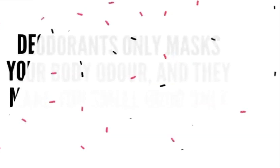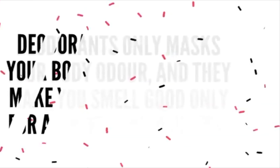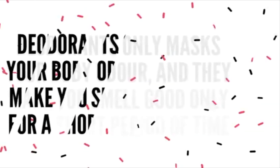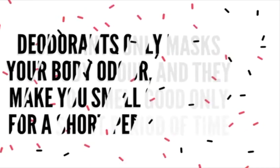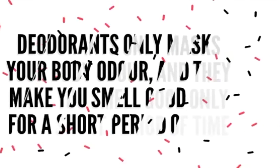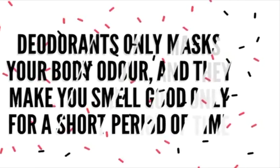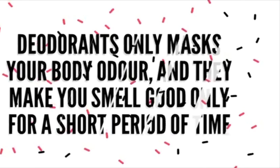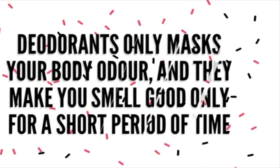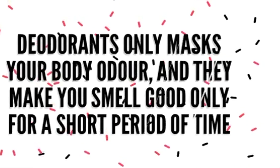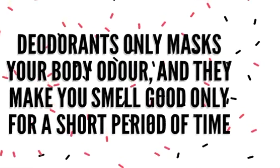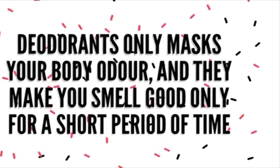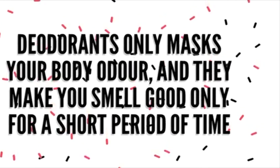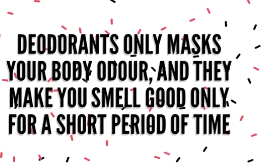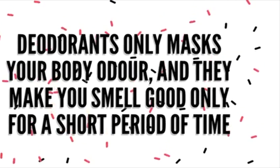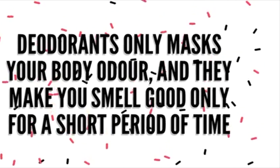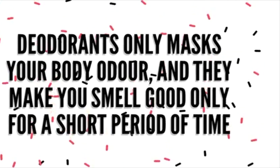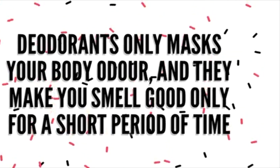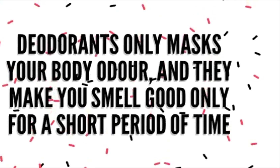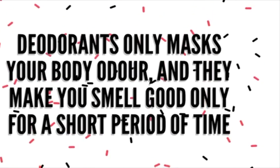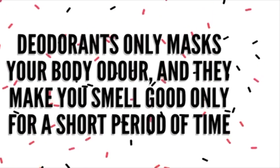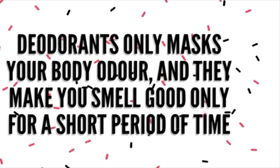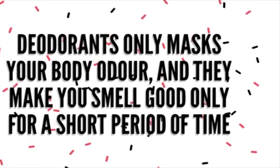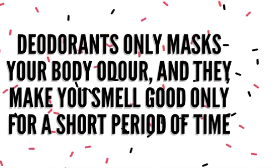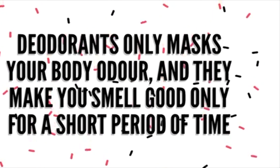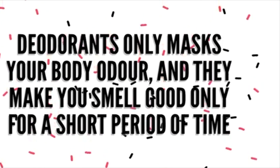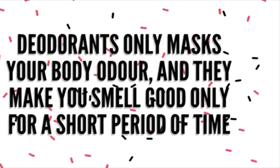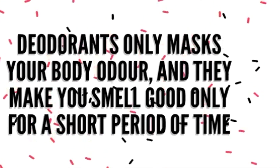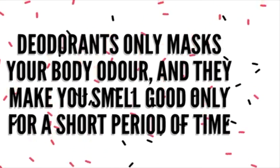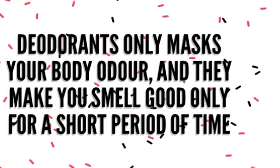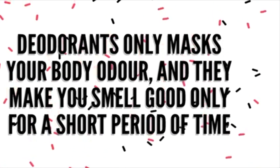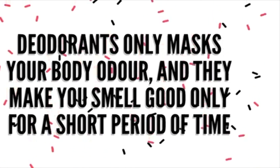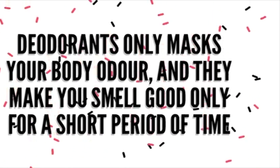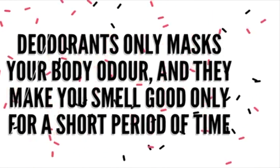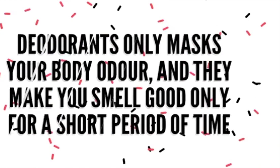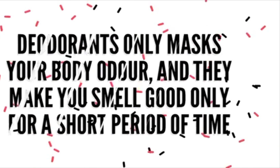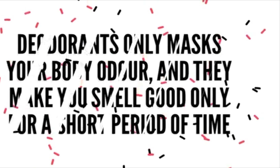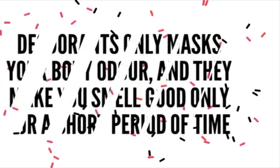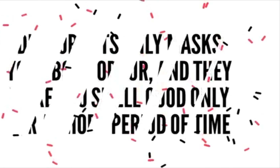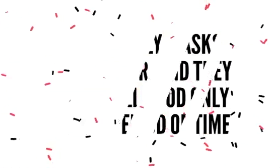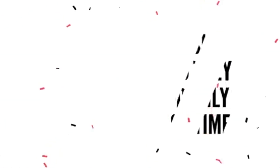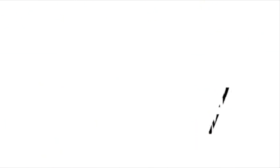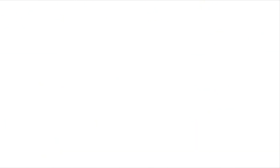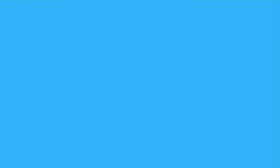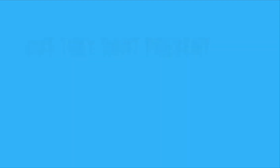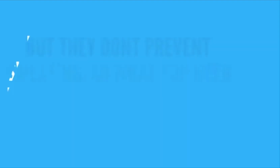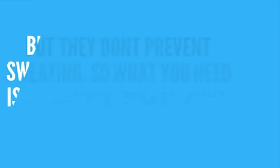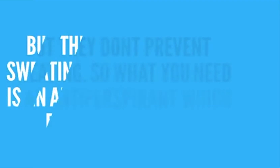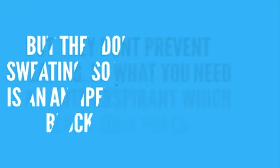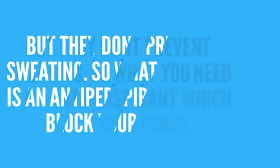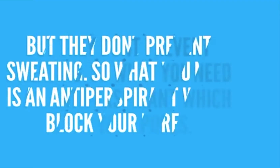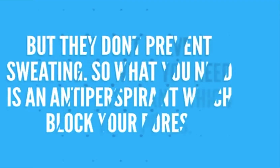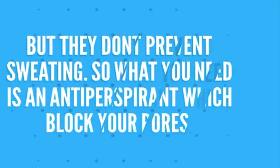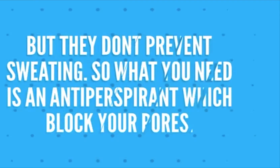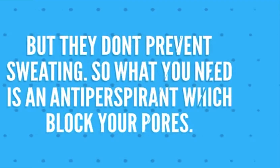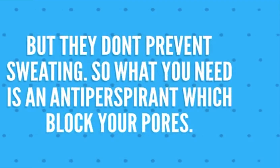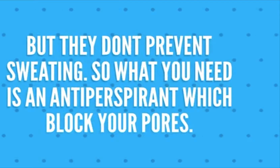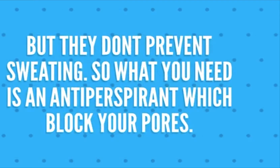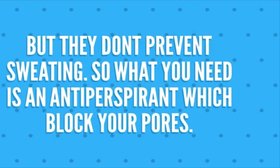and it makes you spend only for a short bit of time. But they don't prevent your body from sweating. What you actually need